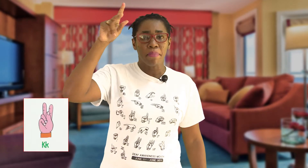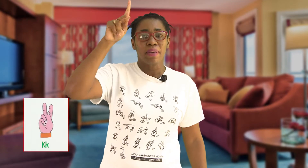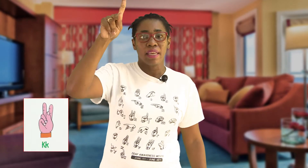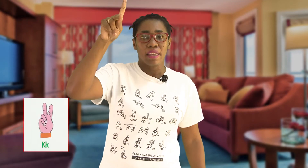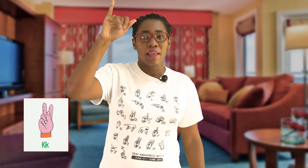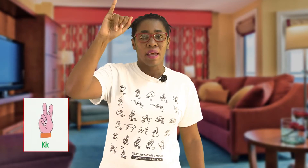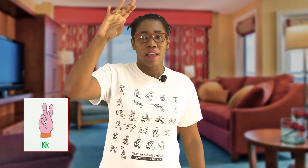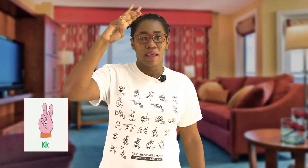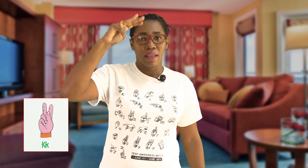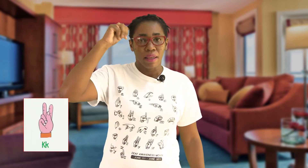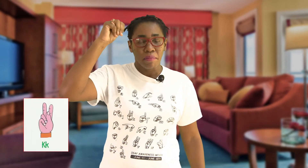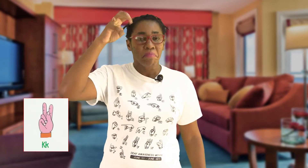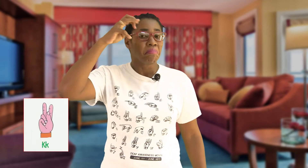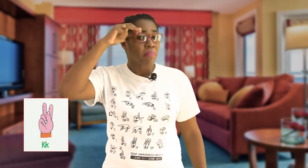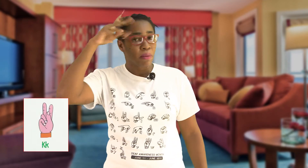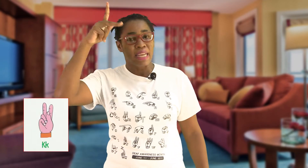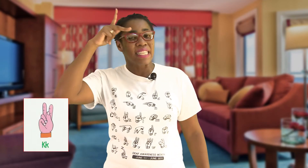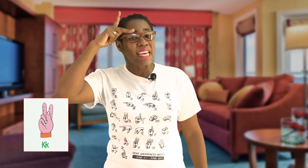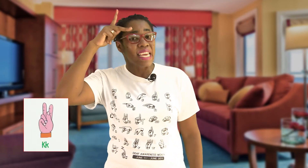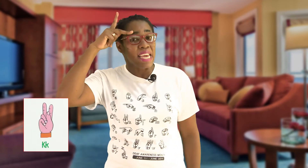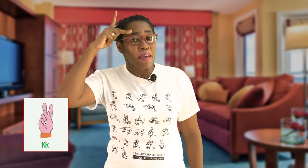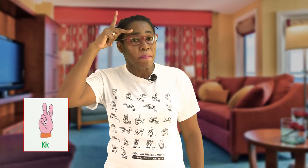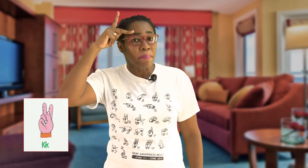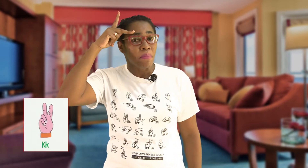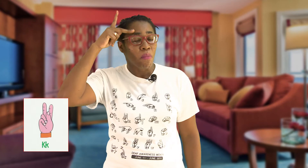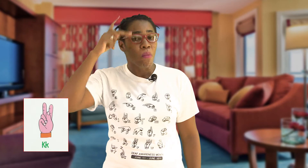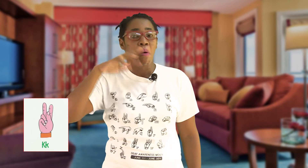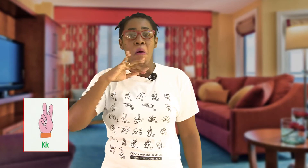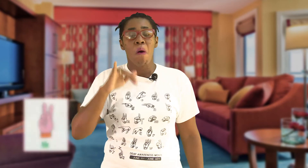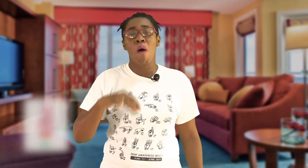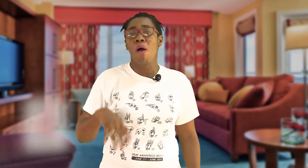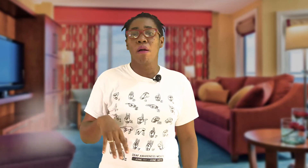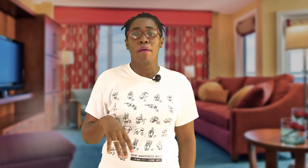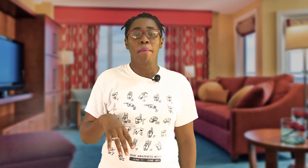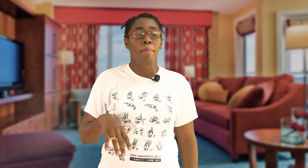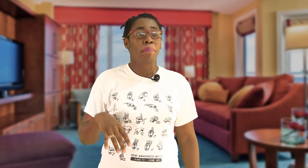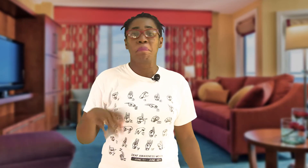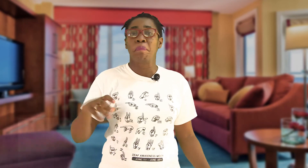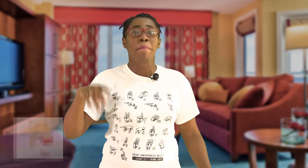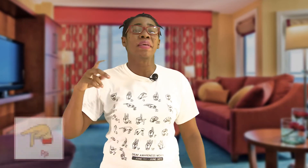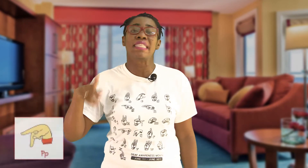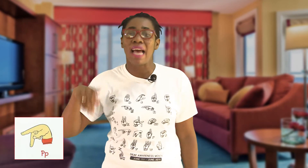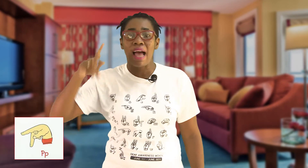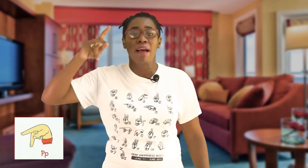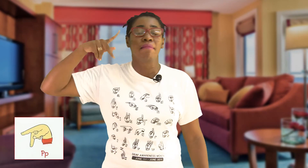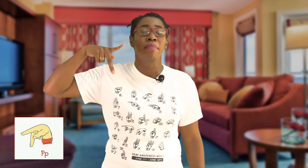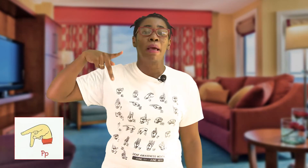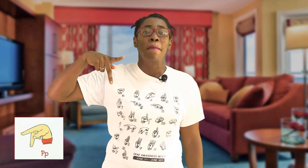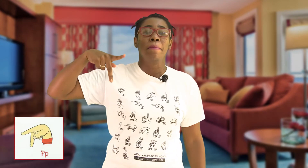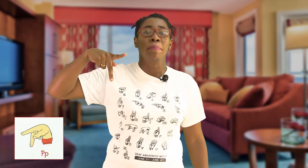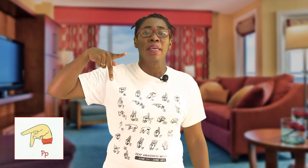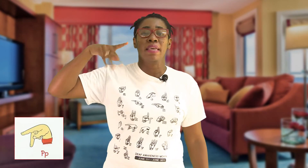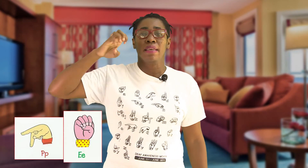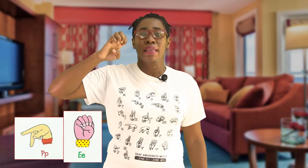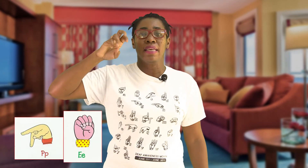might say Kim or Peter Peter